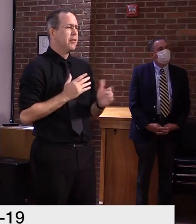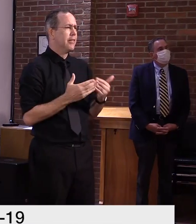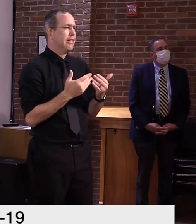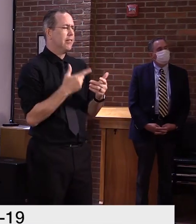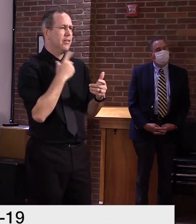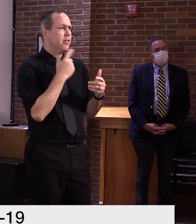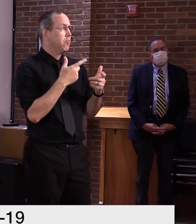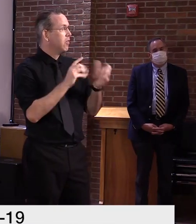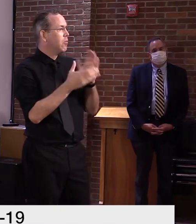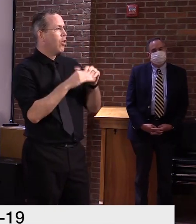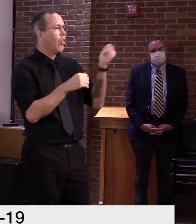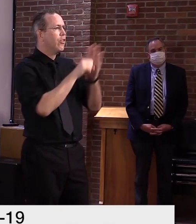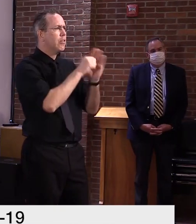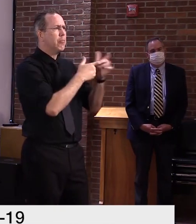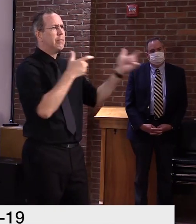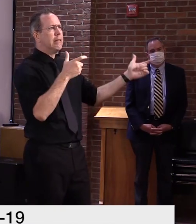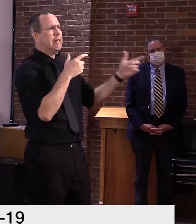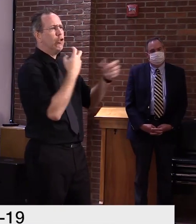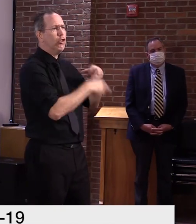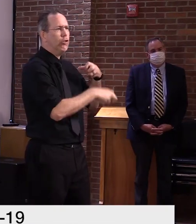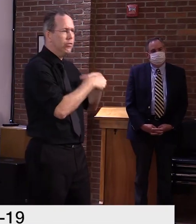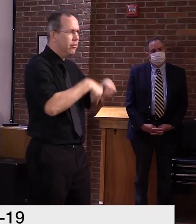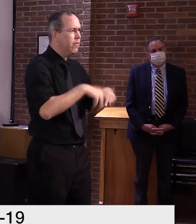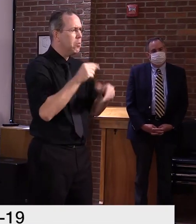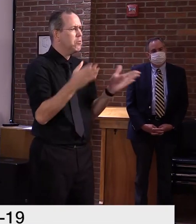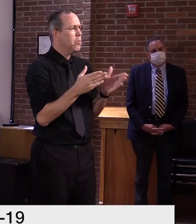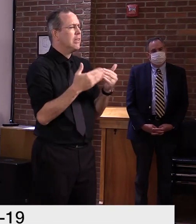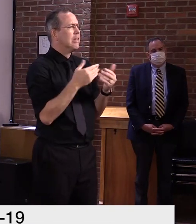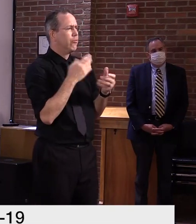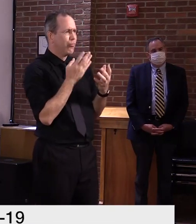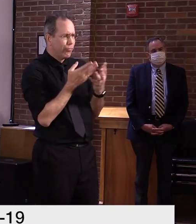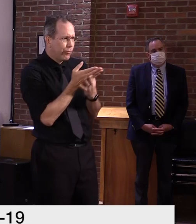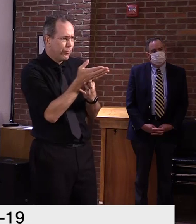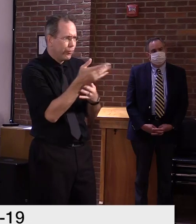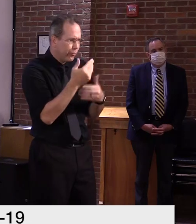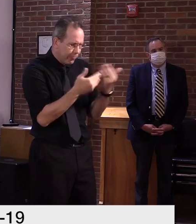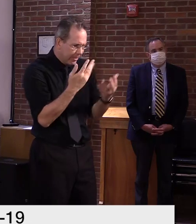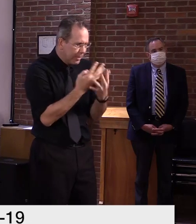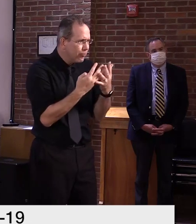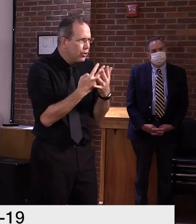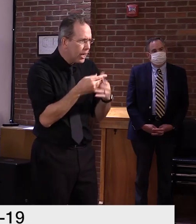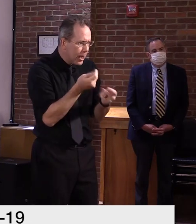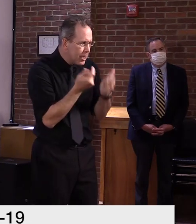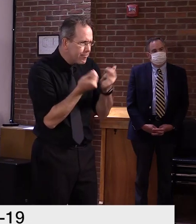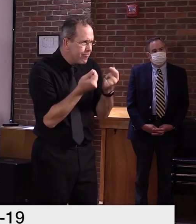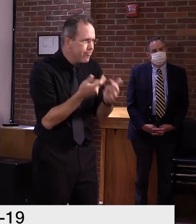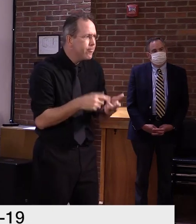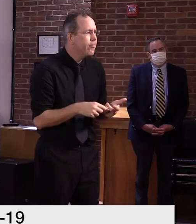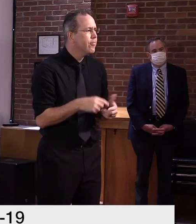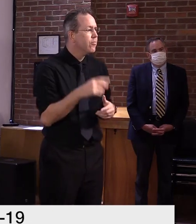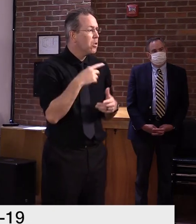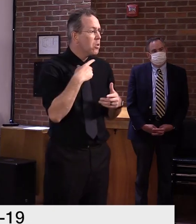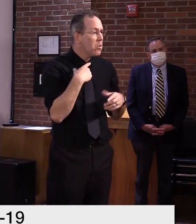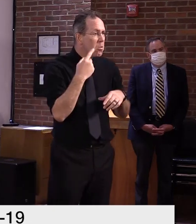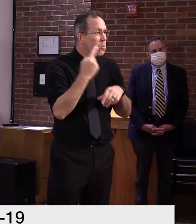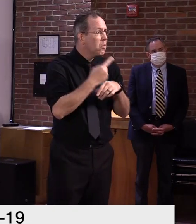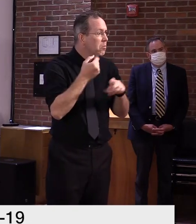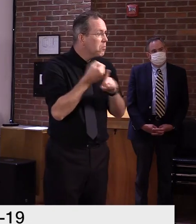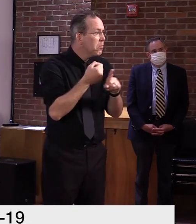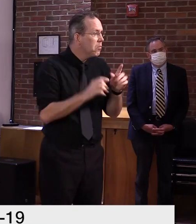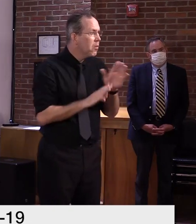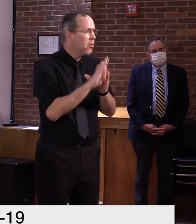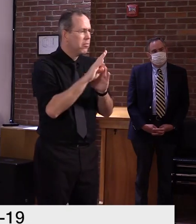states, um, because a large bump in claims on a particular day would raise a red flag for us.